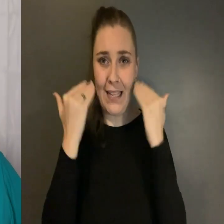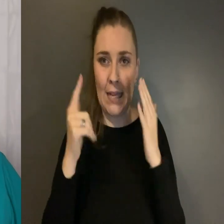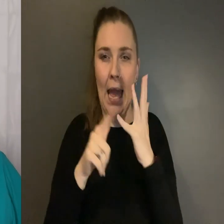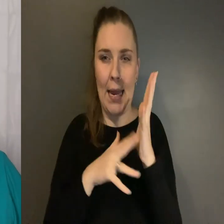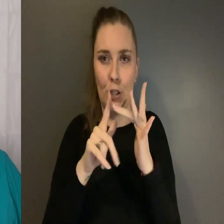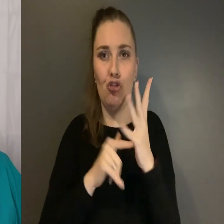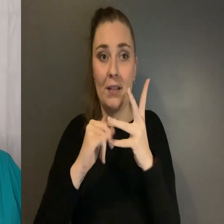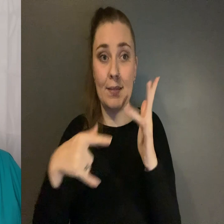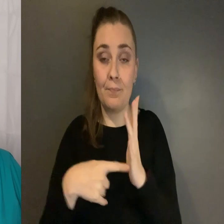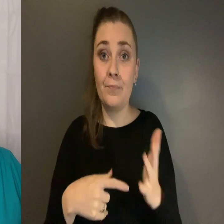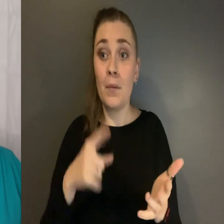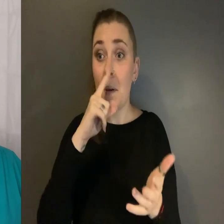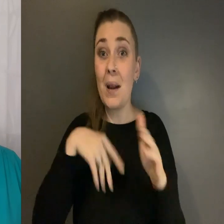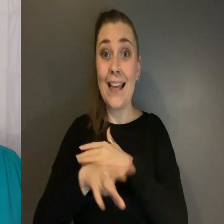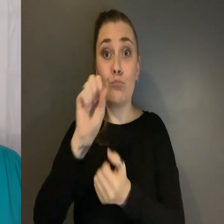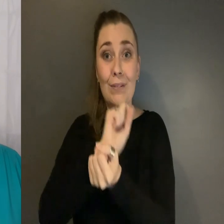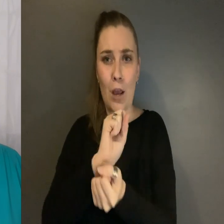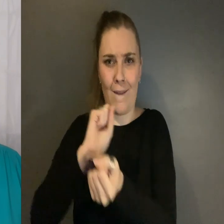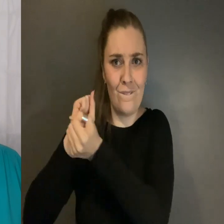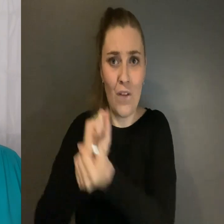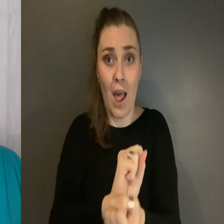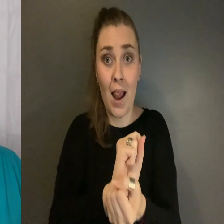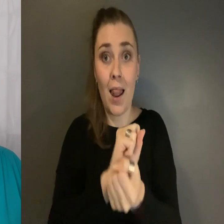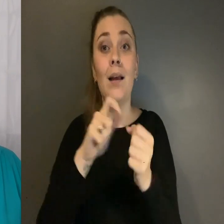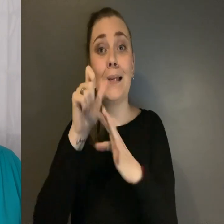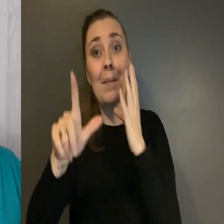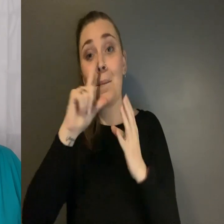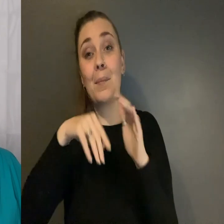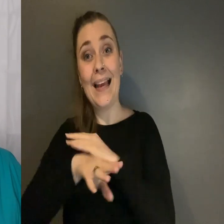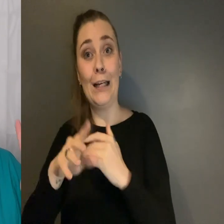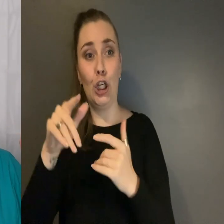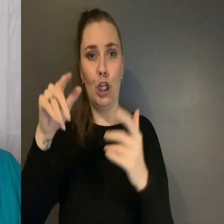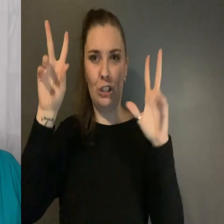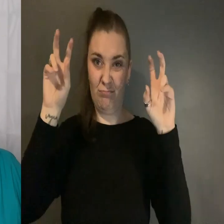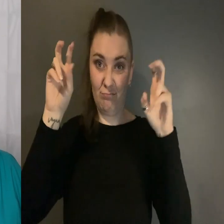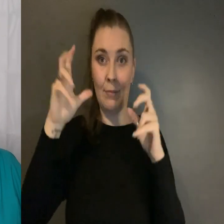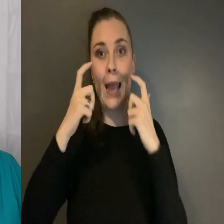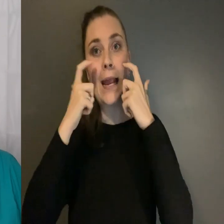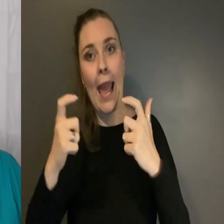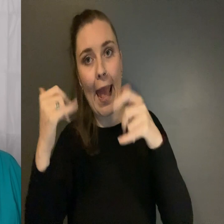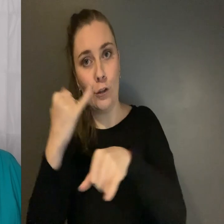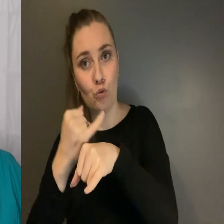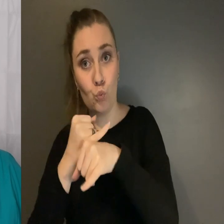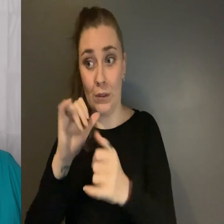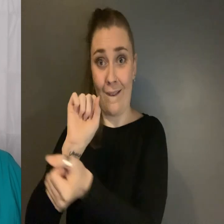people in prisons And confining disabled people in so-called care institutions Are